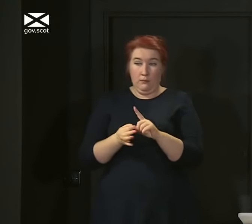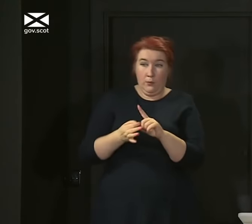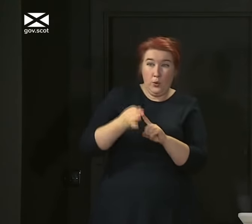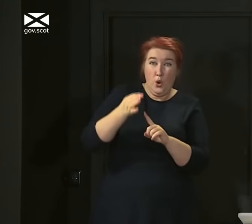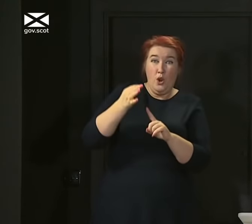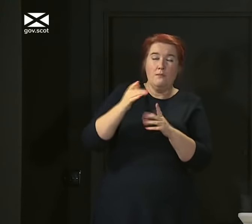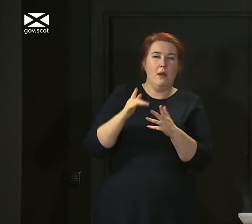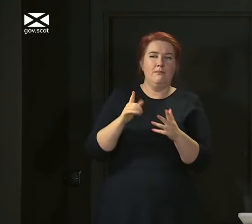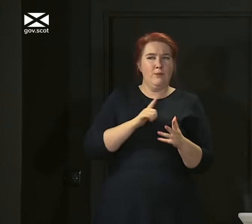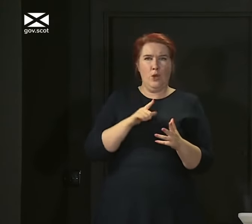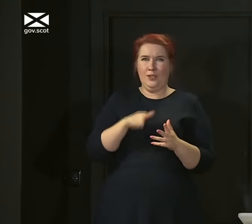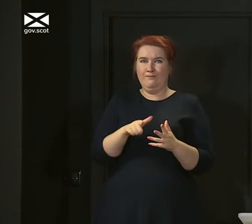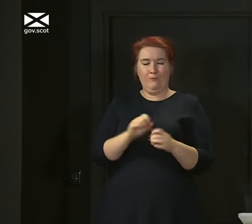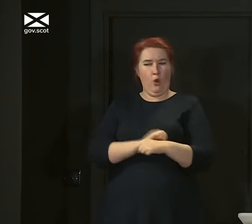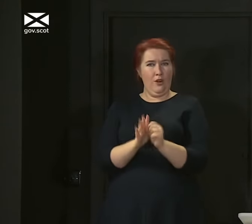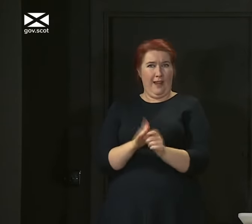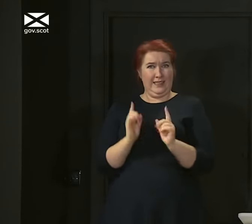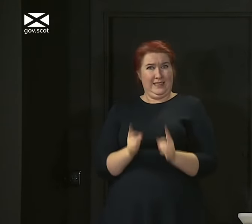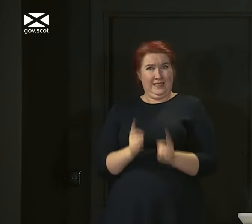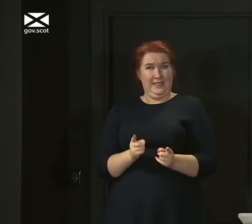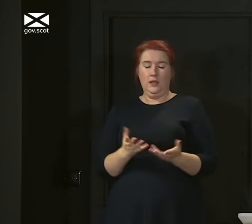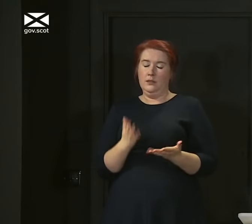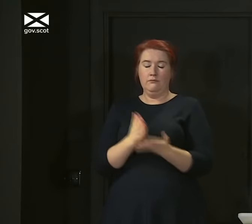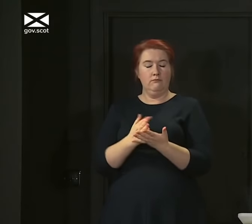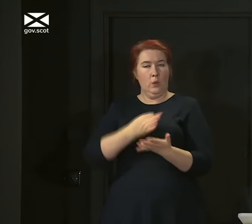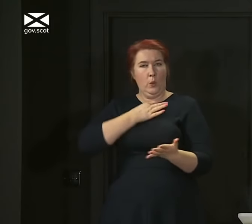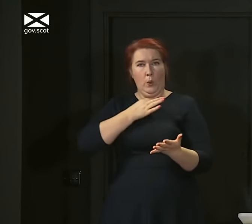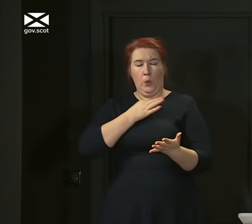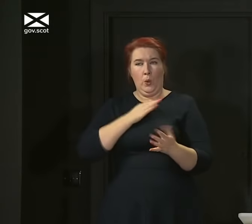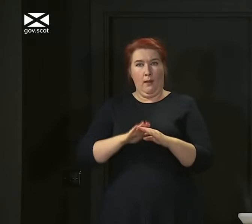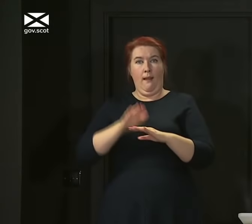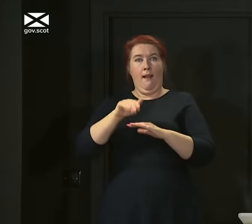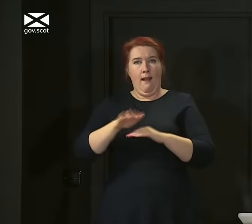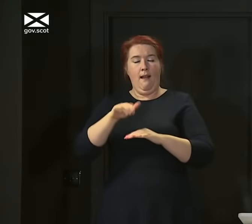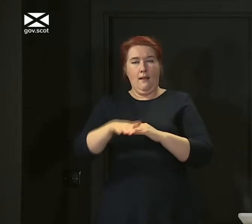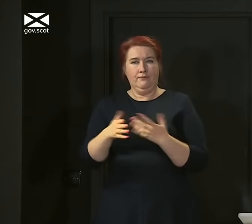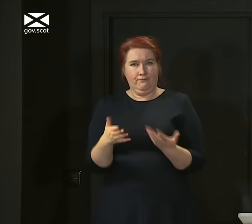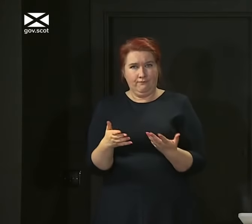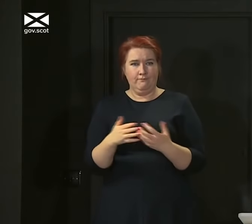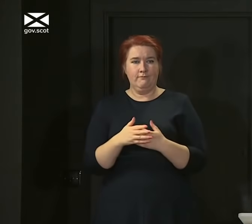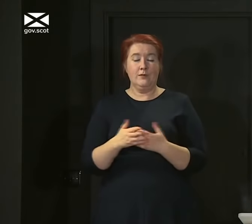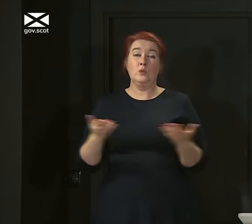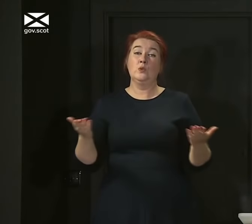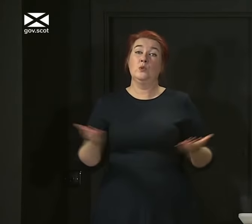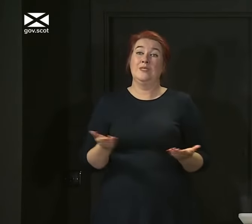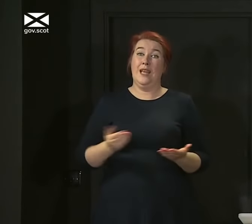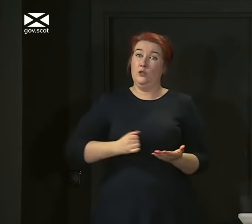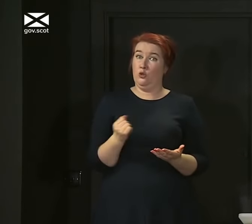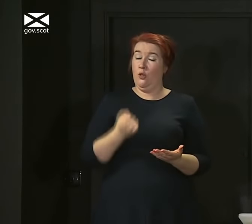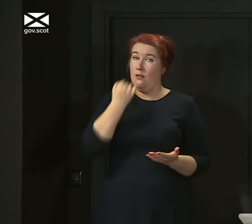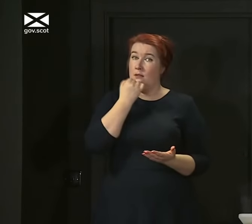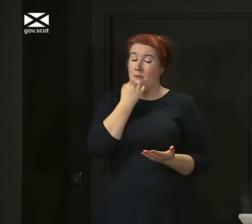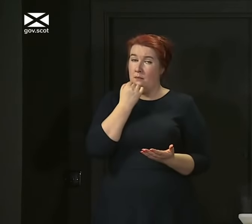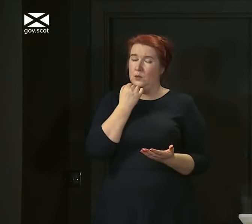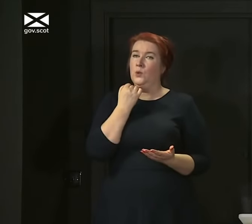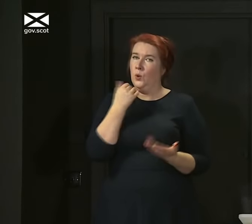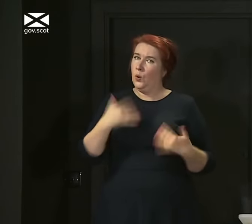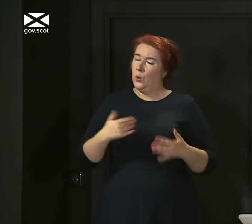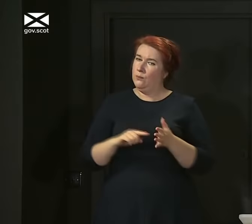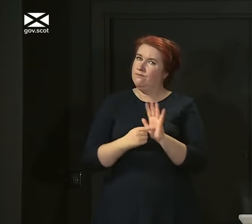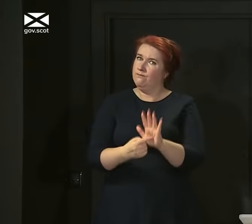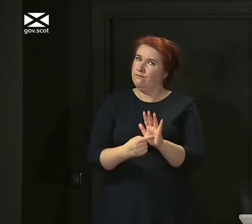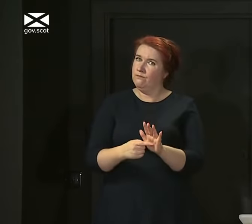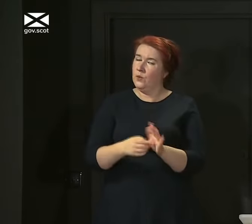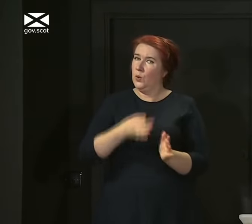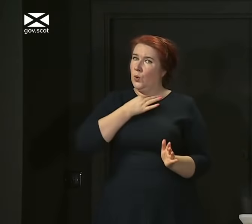the nature of this virus is fragile. And today's numbers in Scotland, I think, demonstrate that fact. In